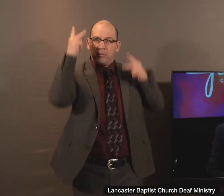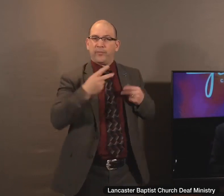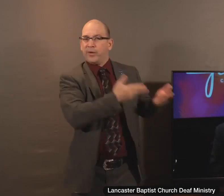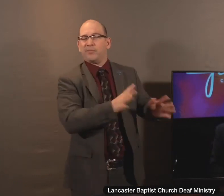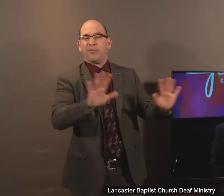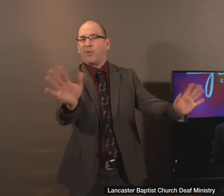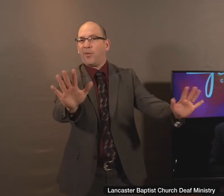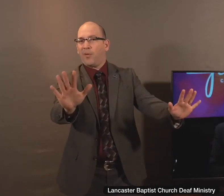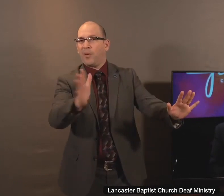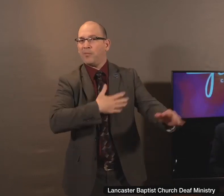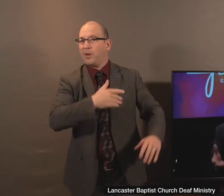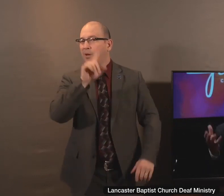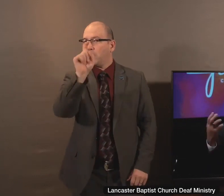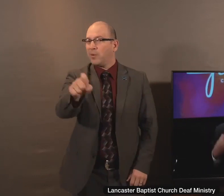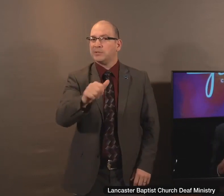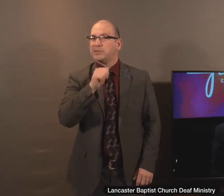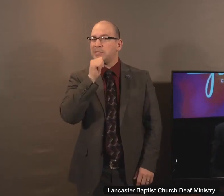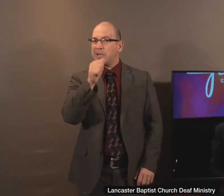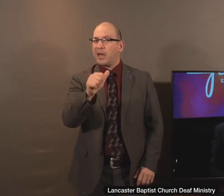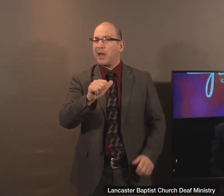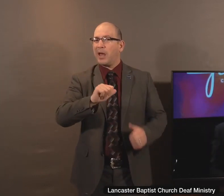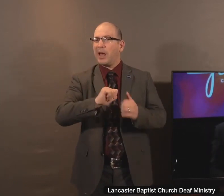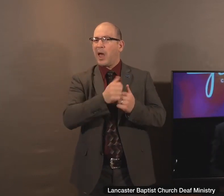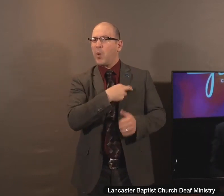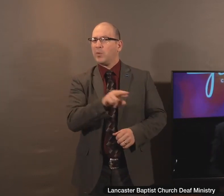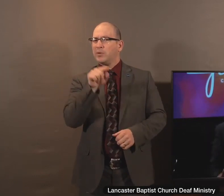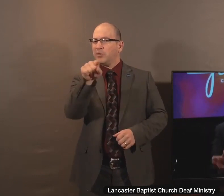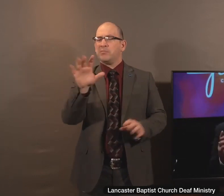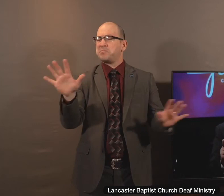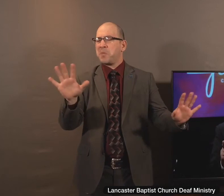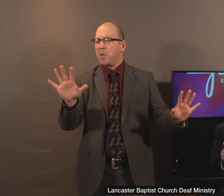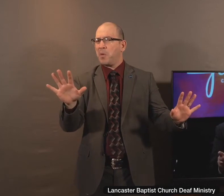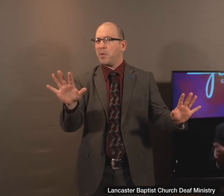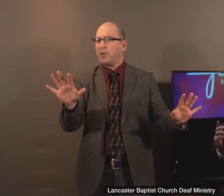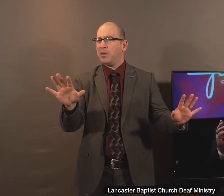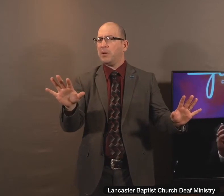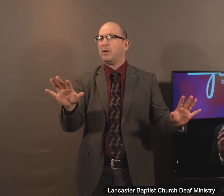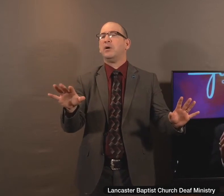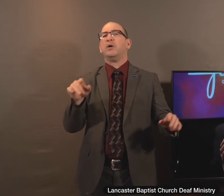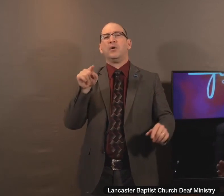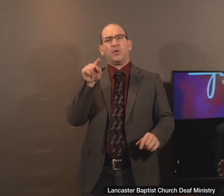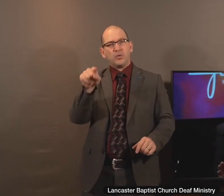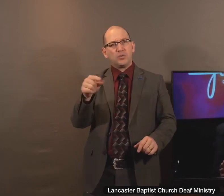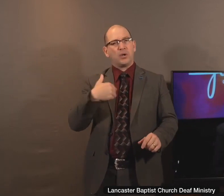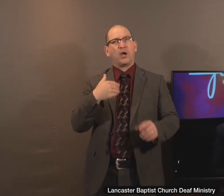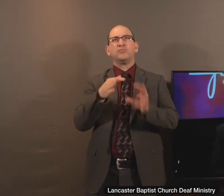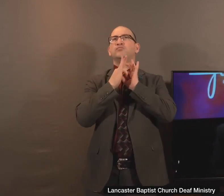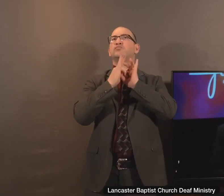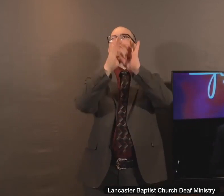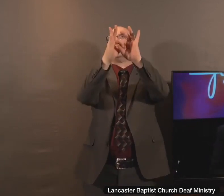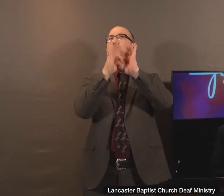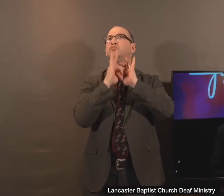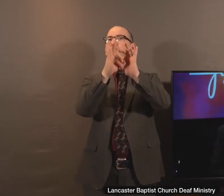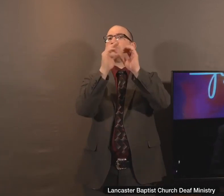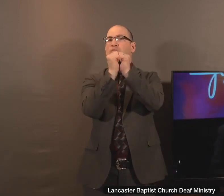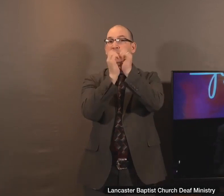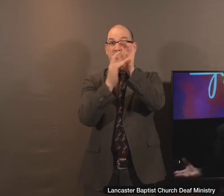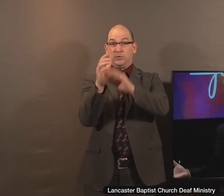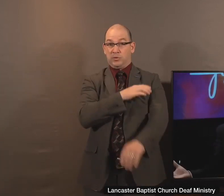The question is not how much religion do you have. The question is, do you have a relationship with Jesus Christ? None of